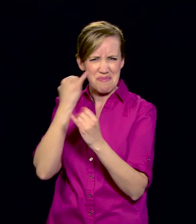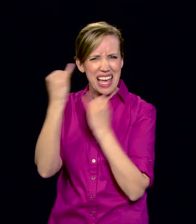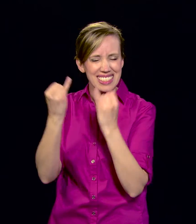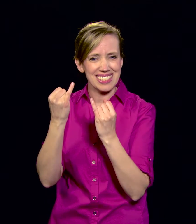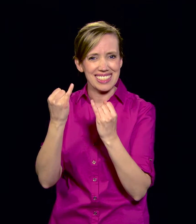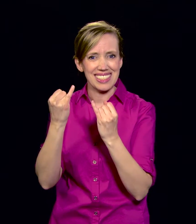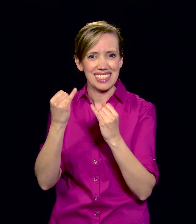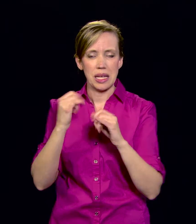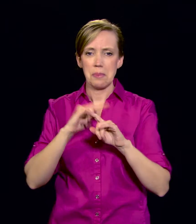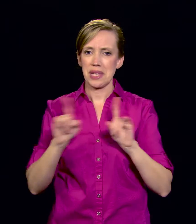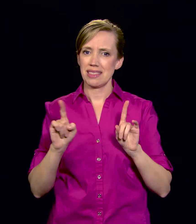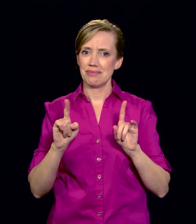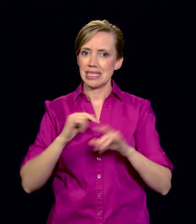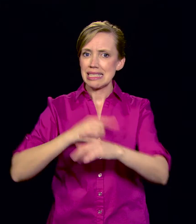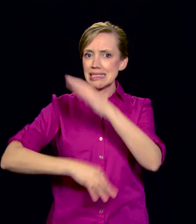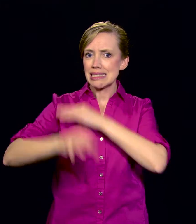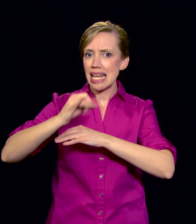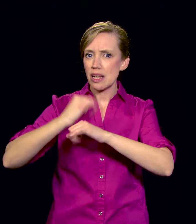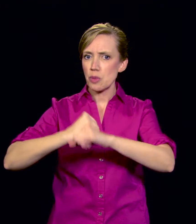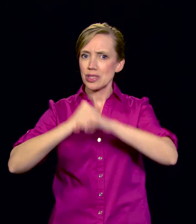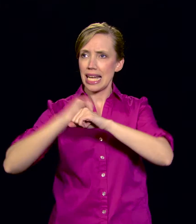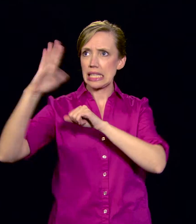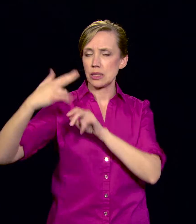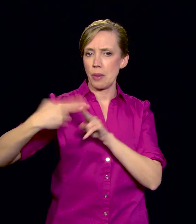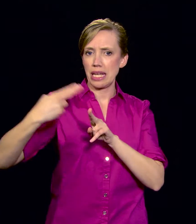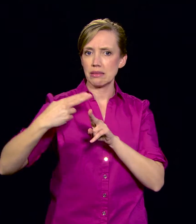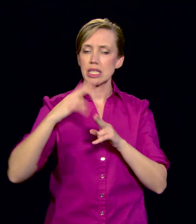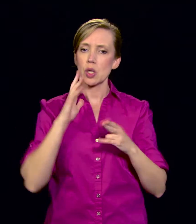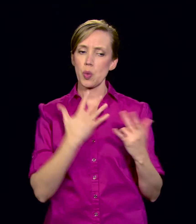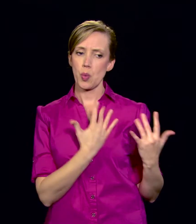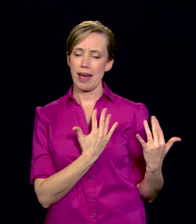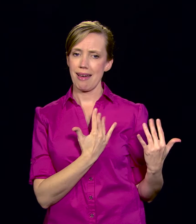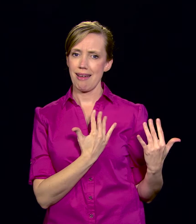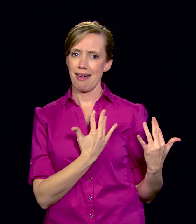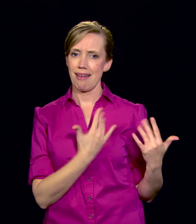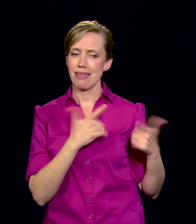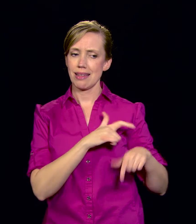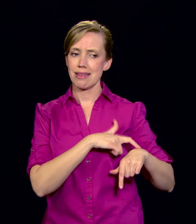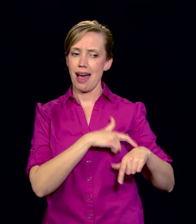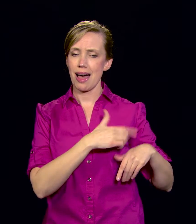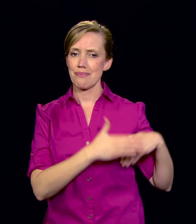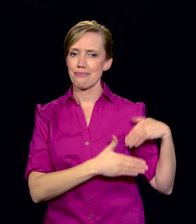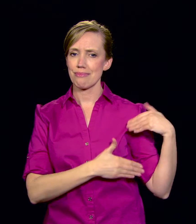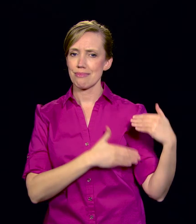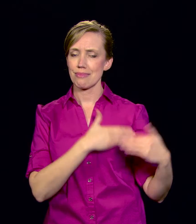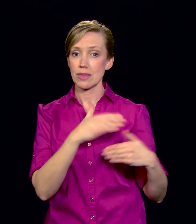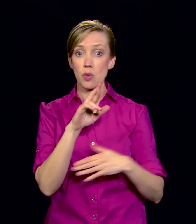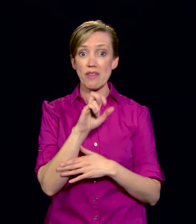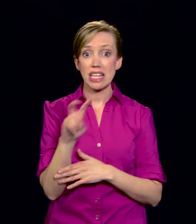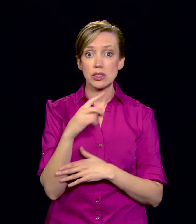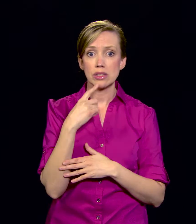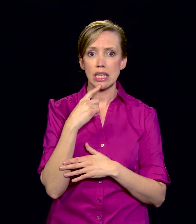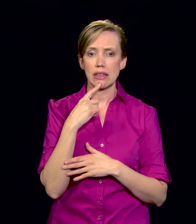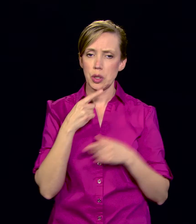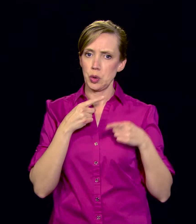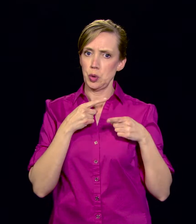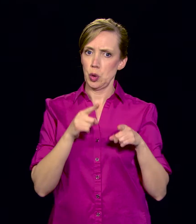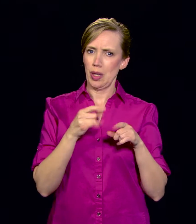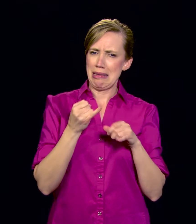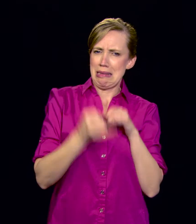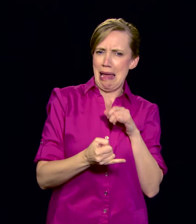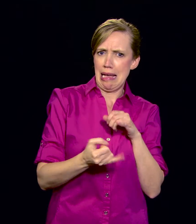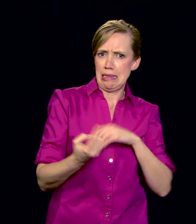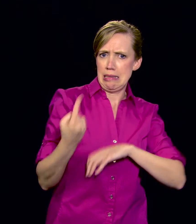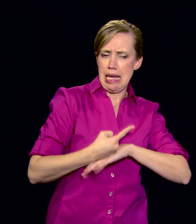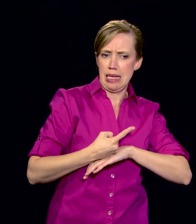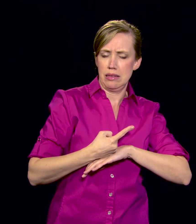reputation, He's going to let time reveal the correctness of His ways. In Revelation 16, during Earth's final days, the seven last plagues are being